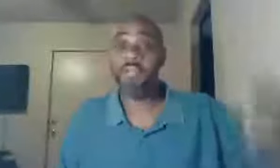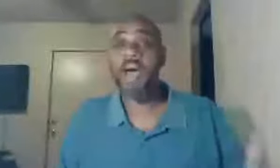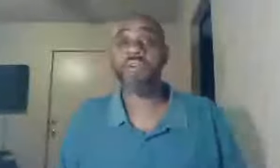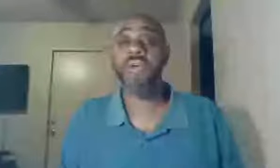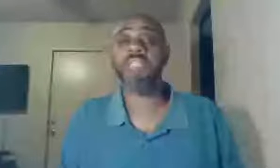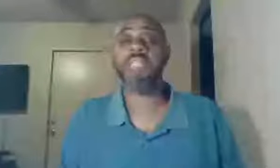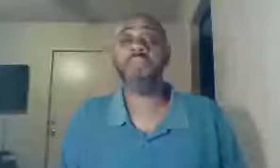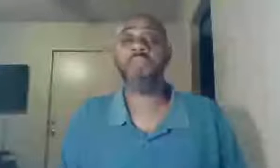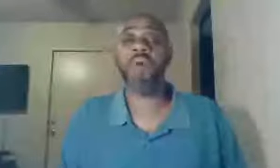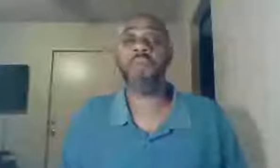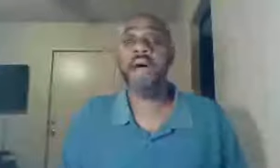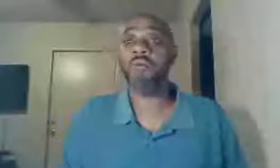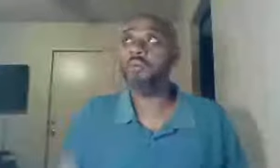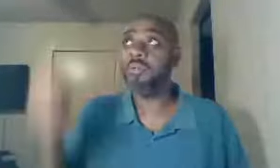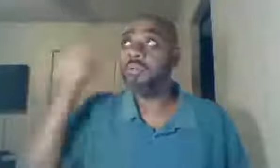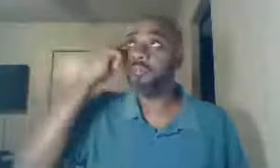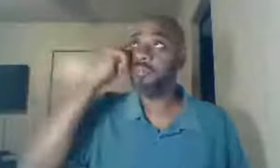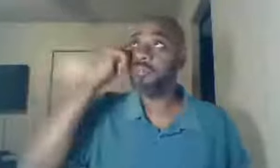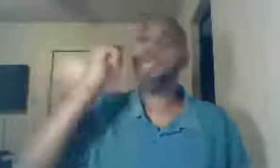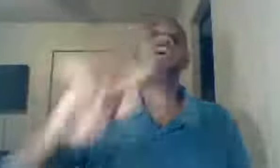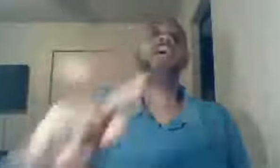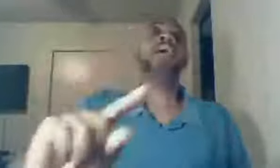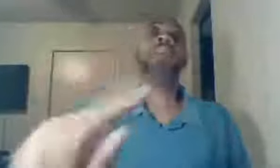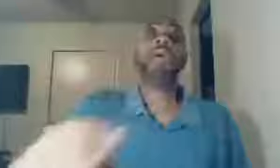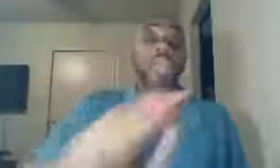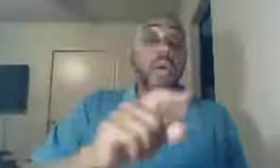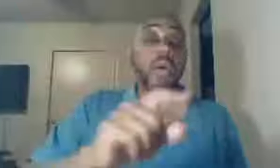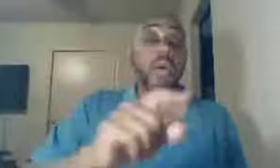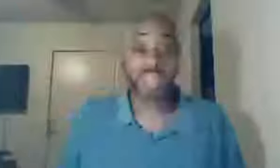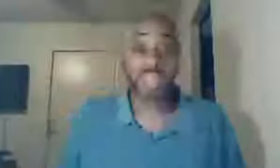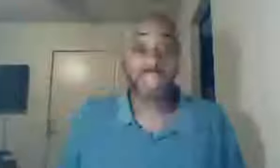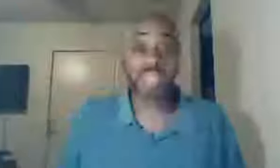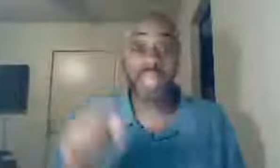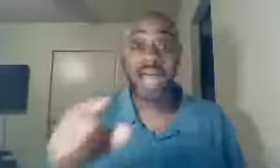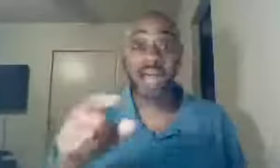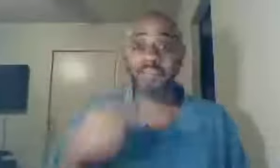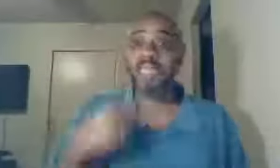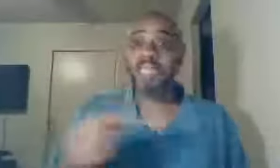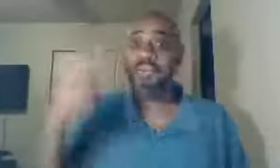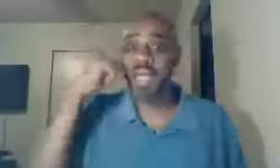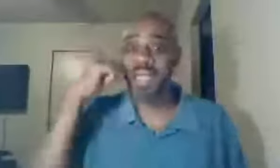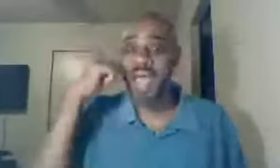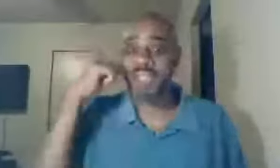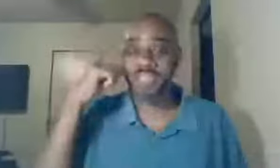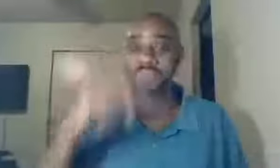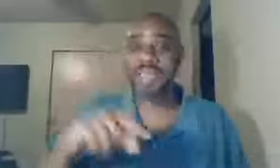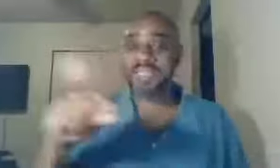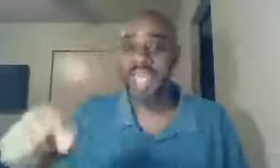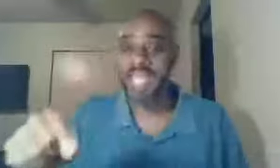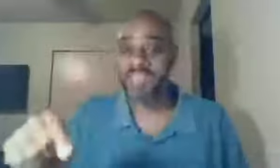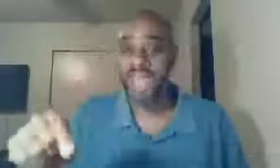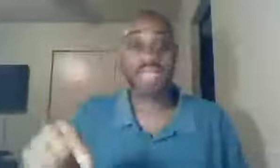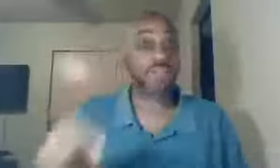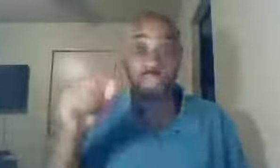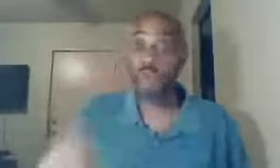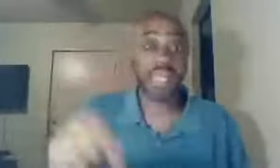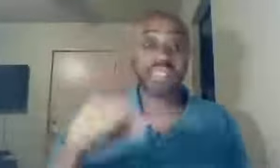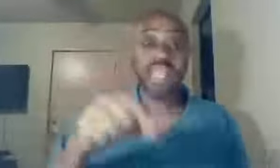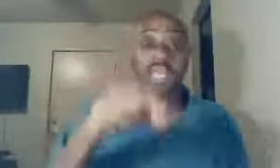abound, grace does much more abound, but shall we continue in sin, God forbid, he realizes by saying that, even though it is a